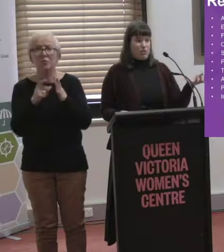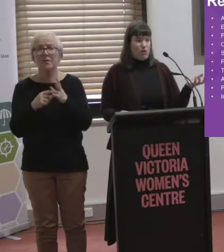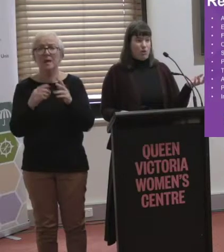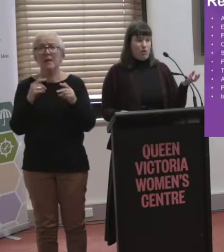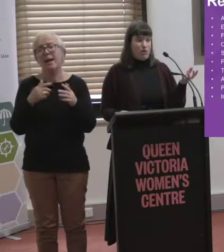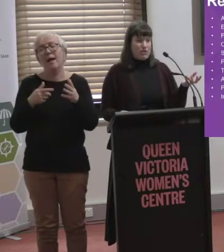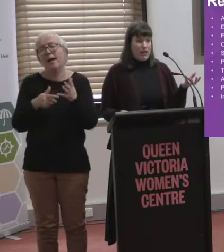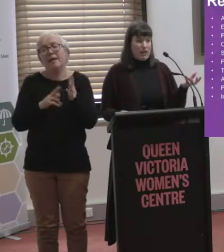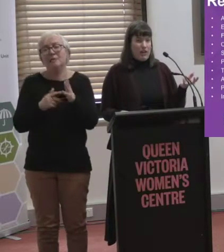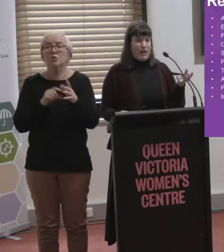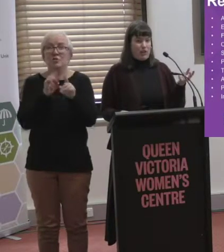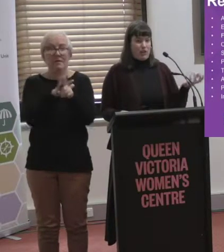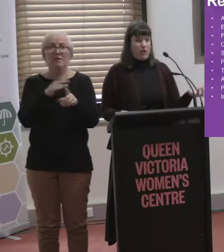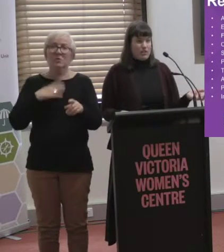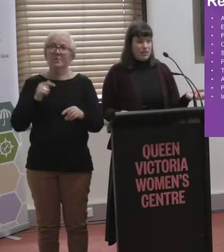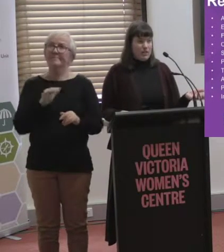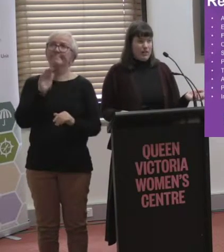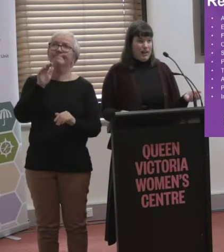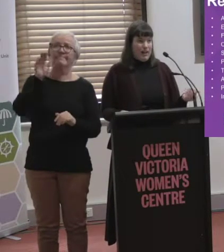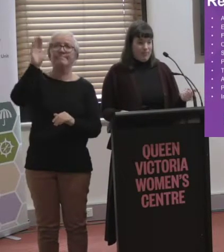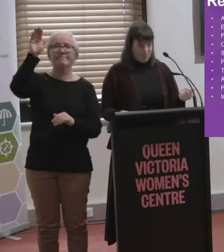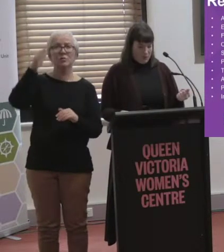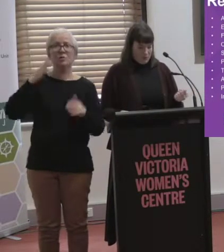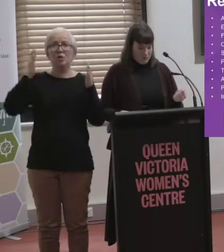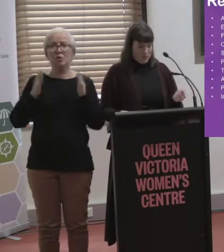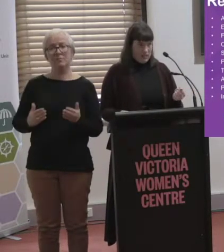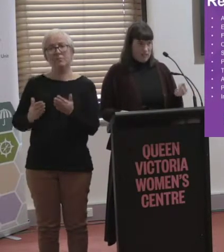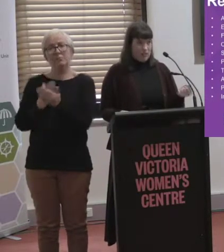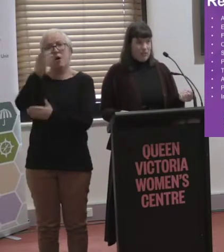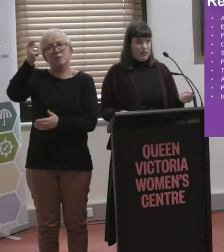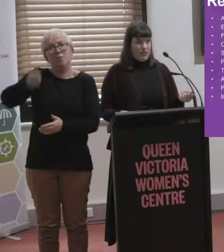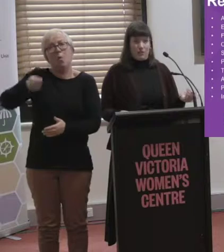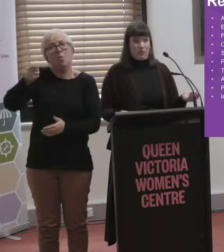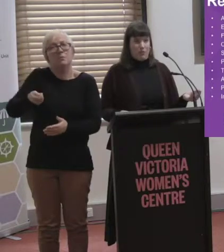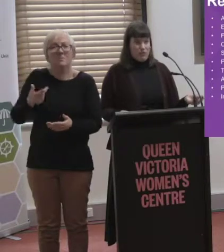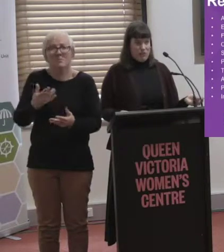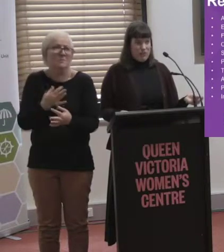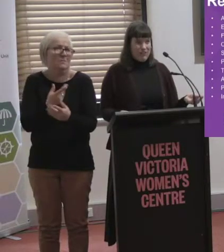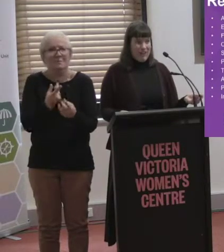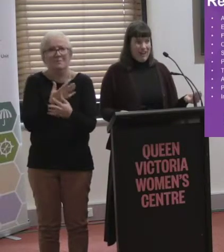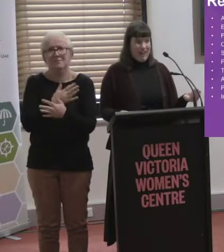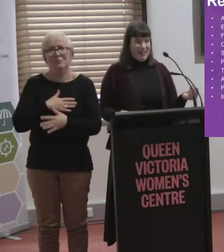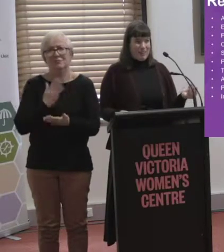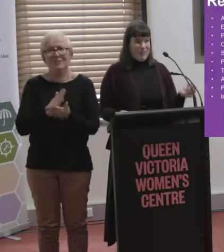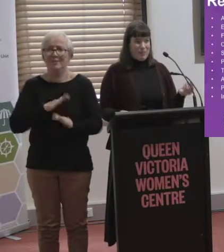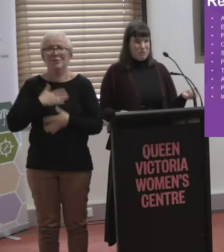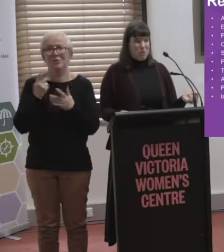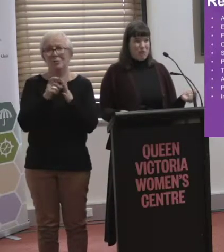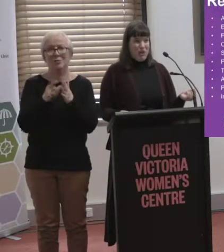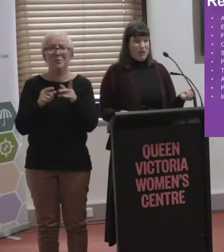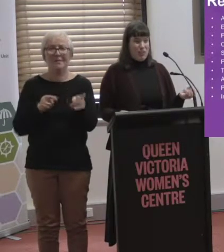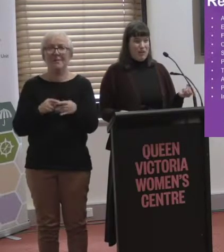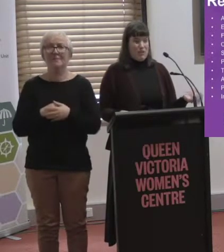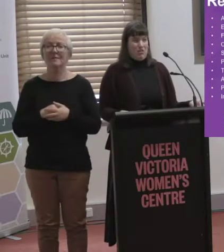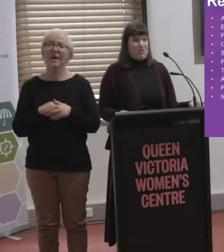to the Federal Court on your own time and at your own cost, which is obviously not something that anyone wants to do. And most